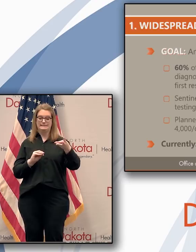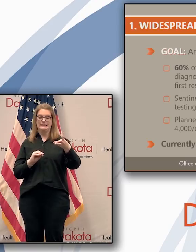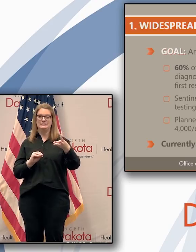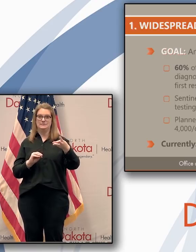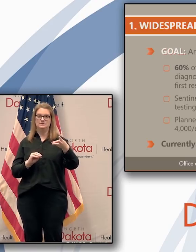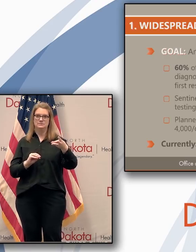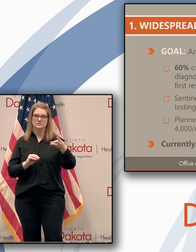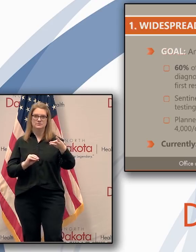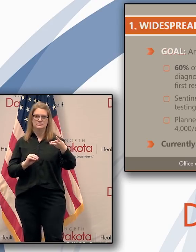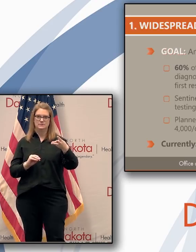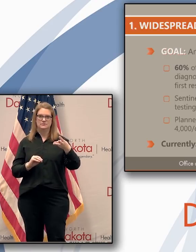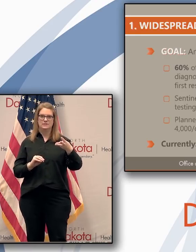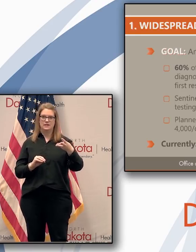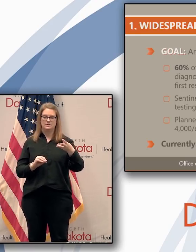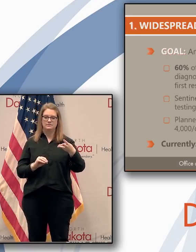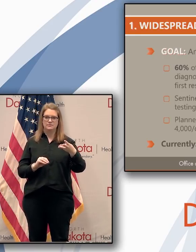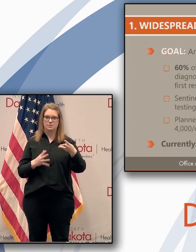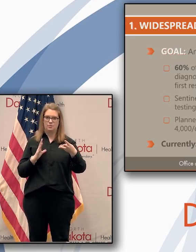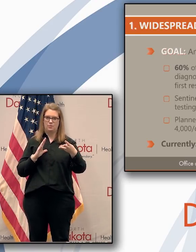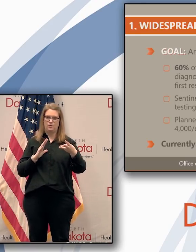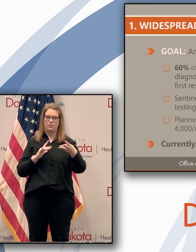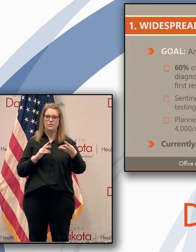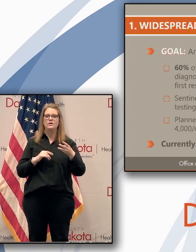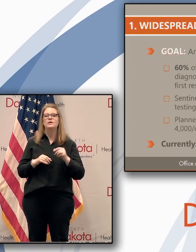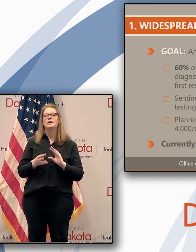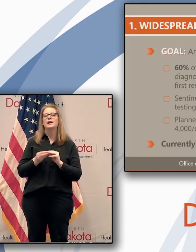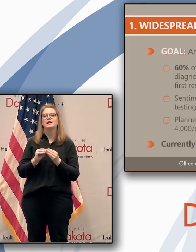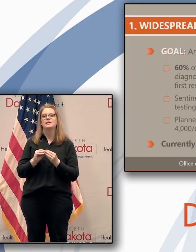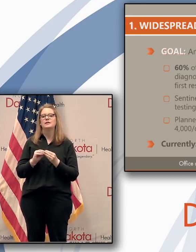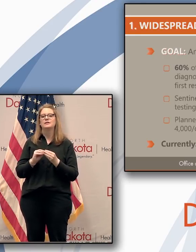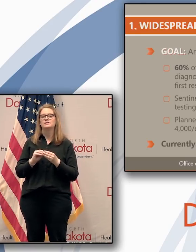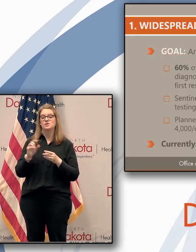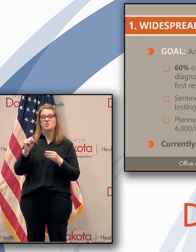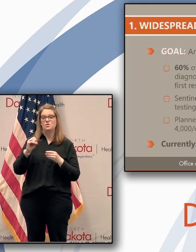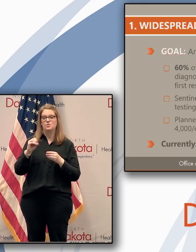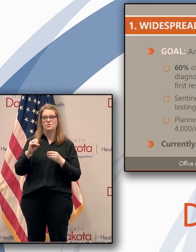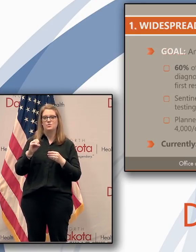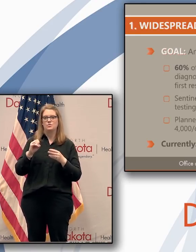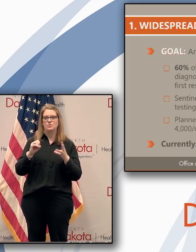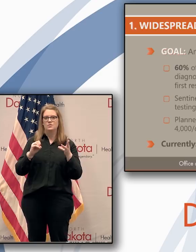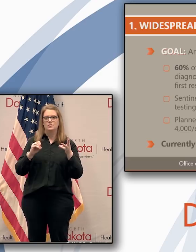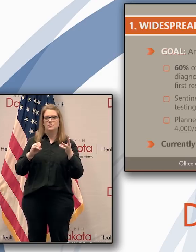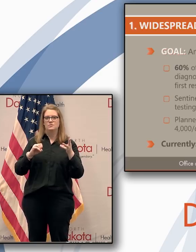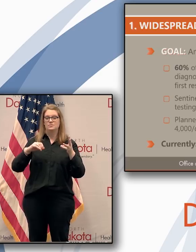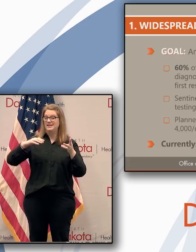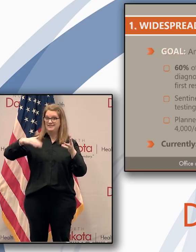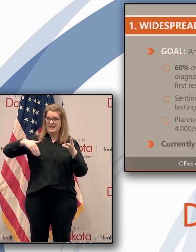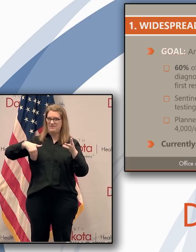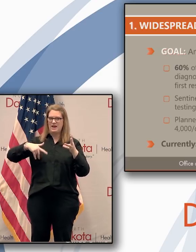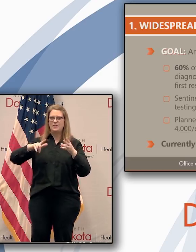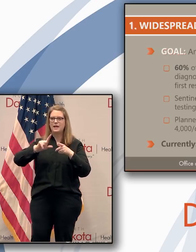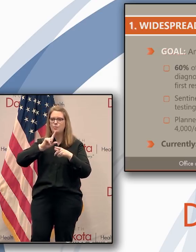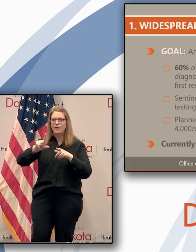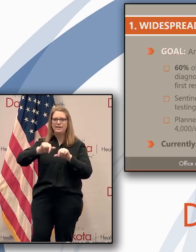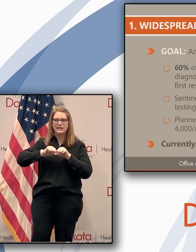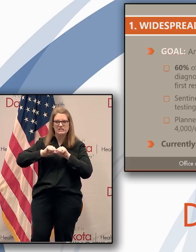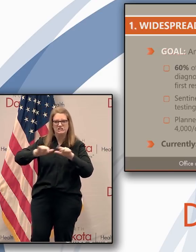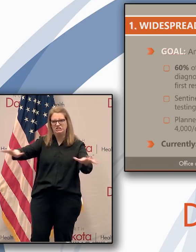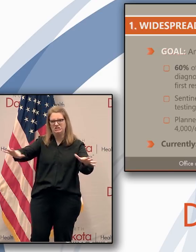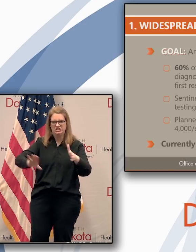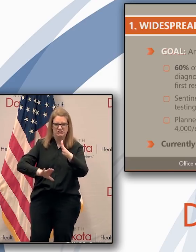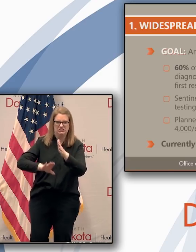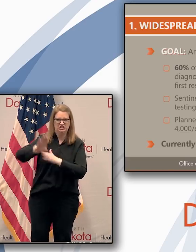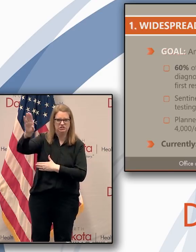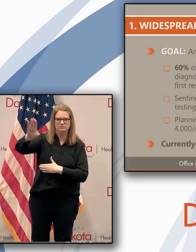of all states, but we're number two of states on per capita testing in the country who haven't had a big outbreak. And our